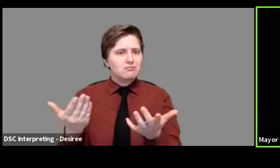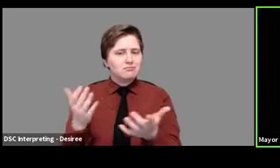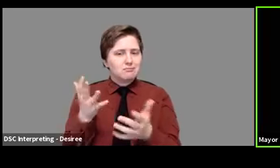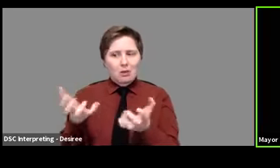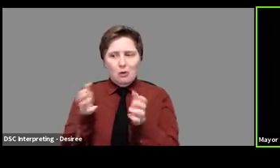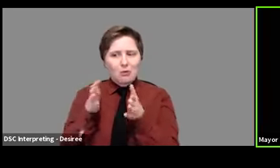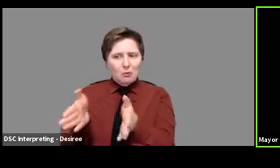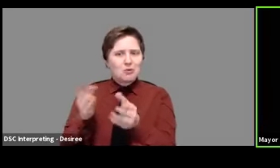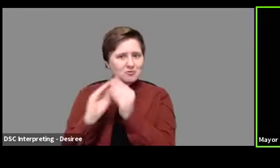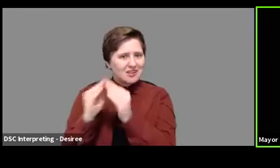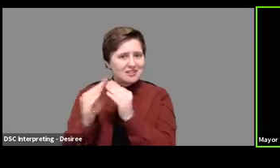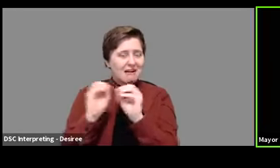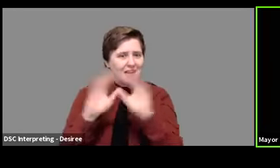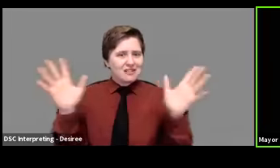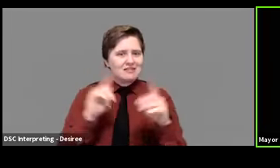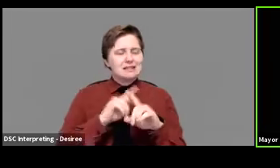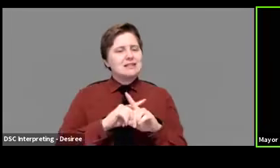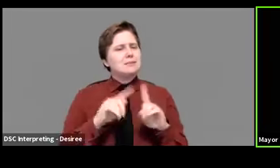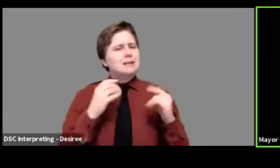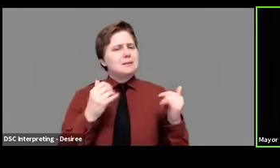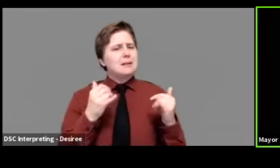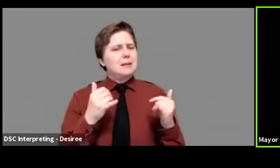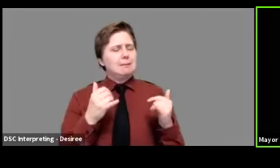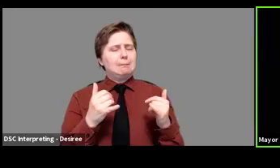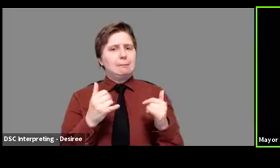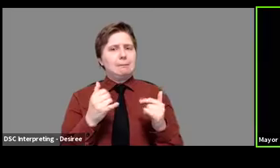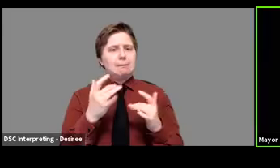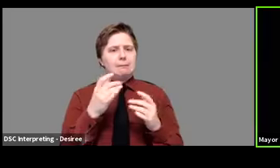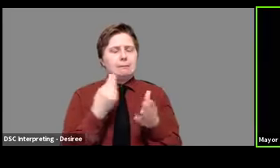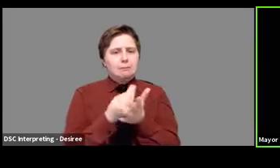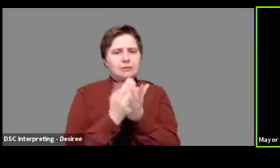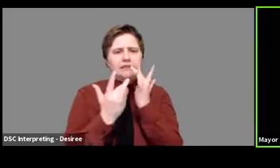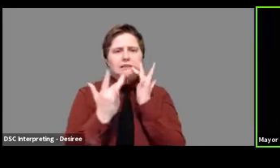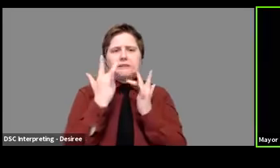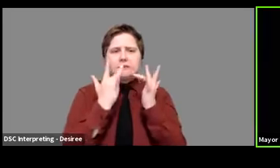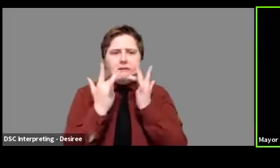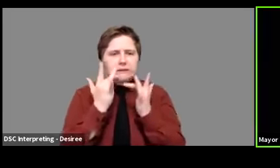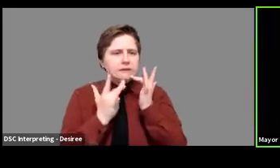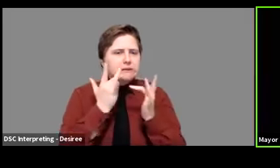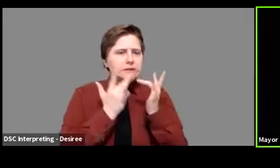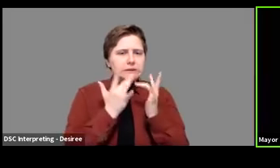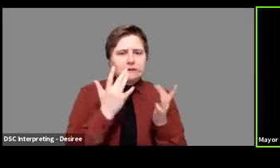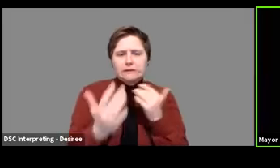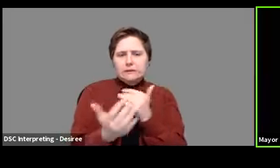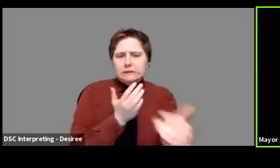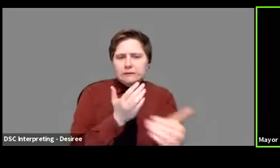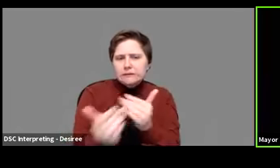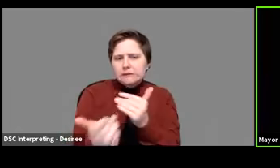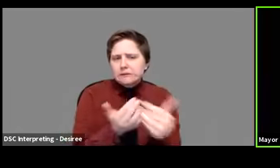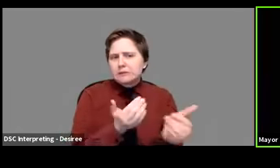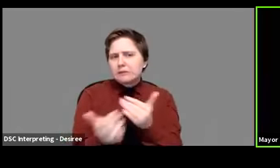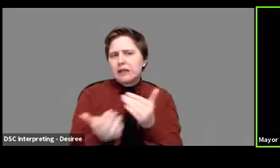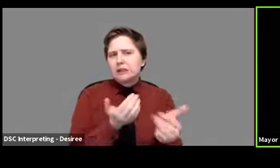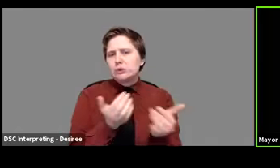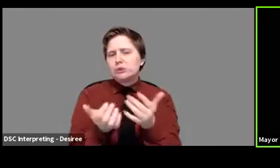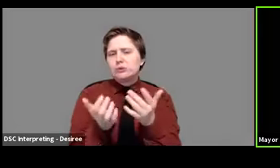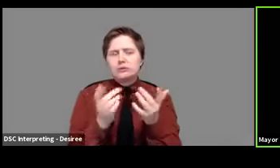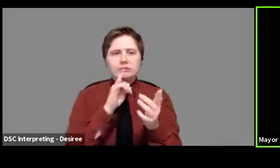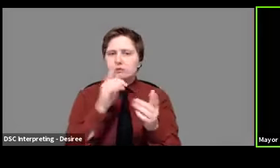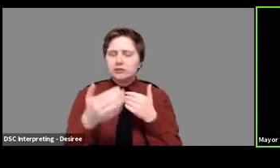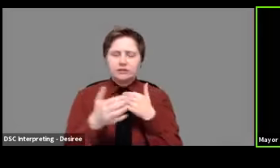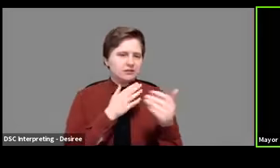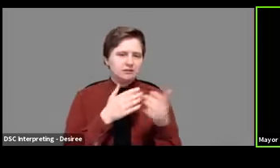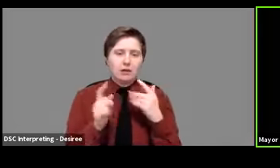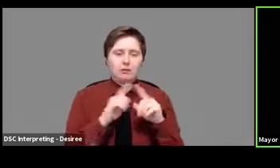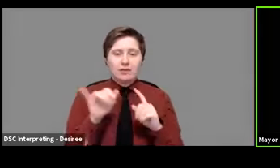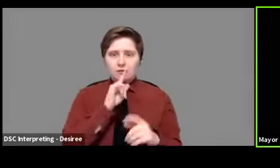repair obviously, but now, you know, budgets are tighter. So it doesn't matter, you know, uh, it doesn't really, doesn't matter,